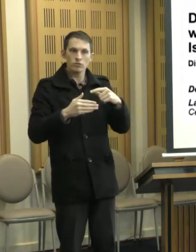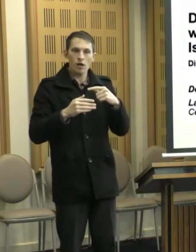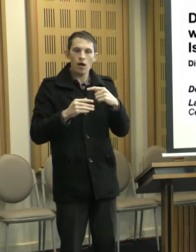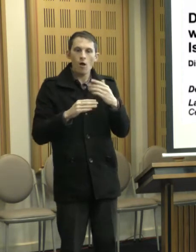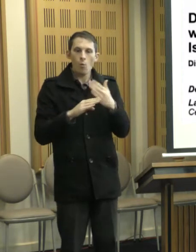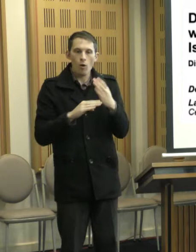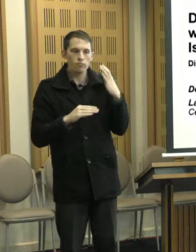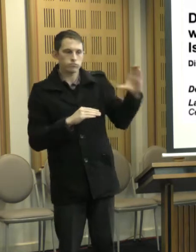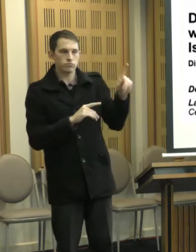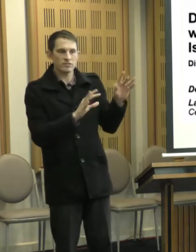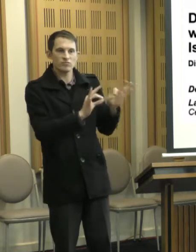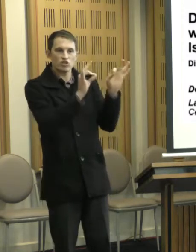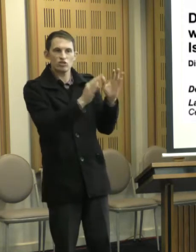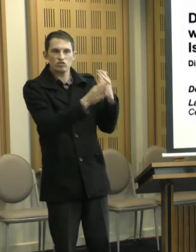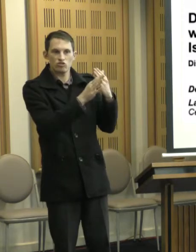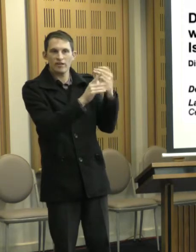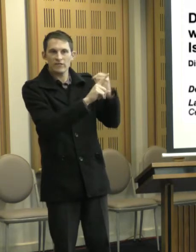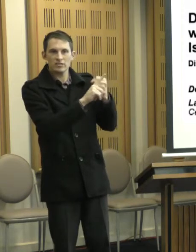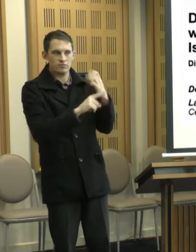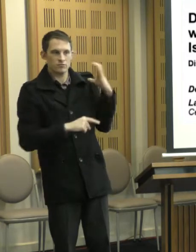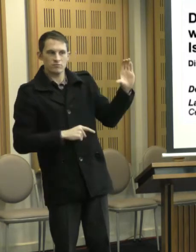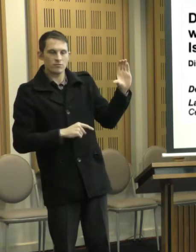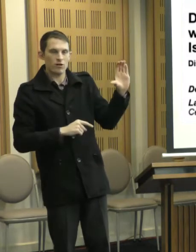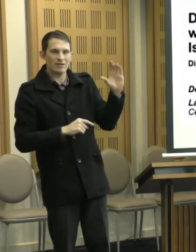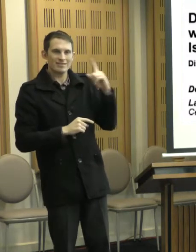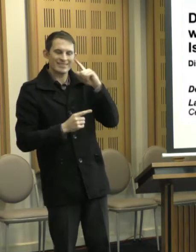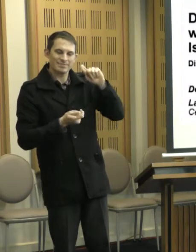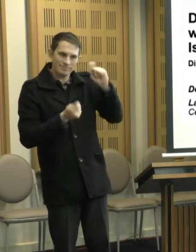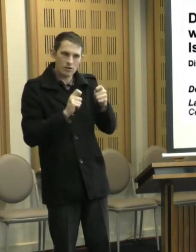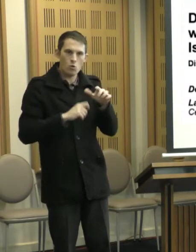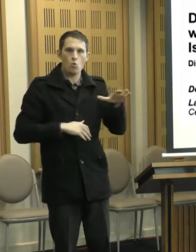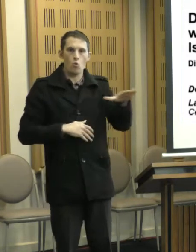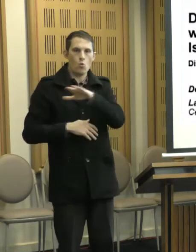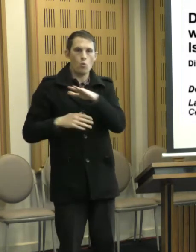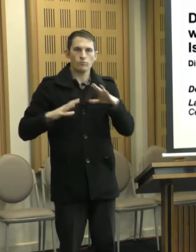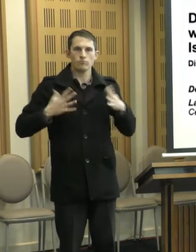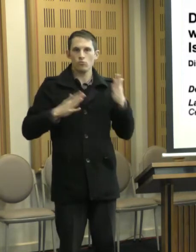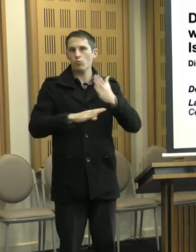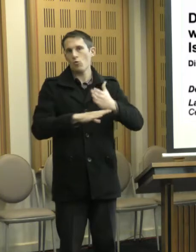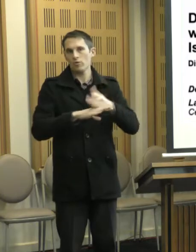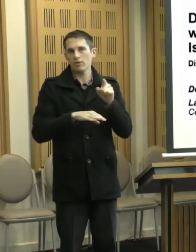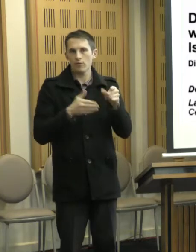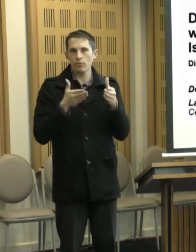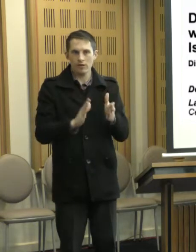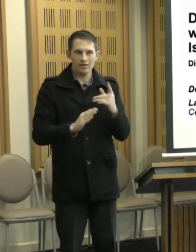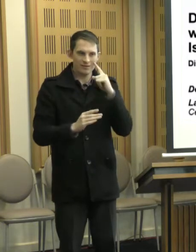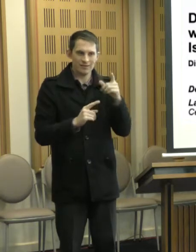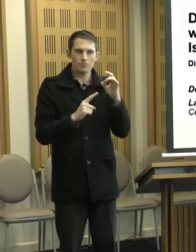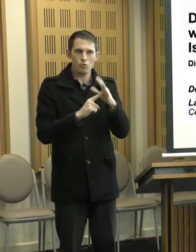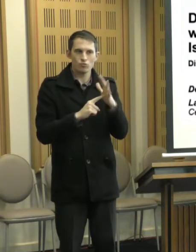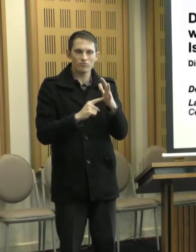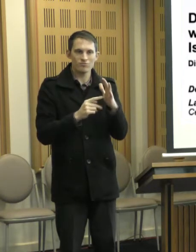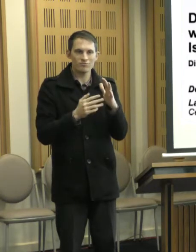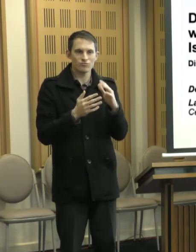And think we're trying to move it to become everybody's work. I think that's important. That's a way to, to mitigate some of that,